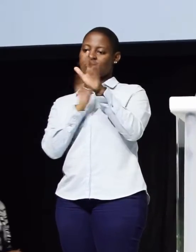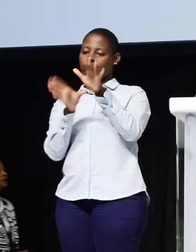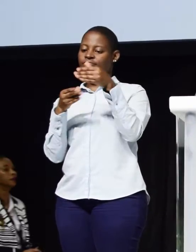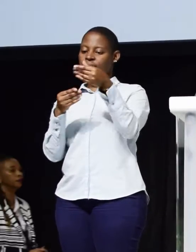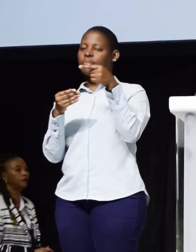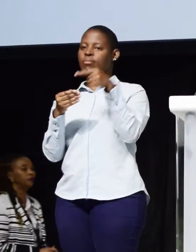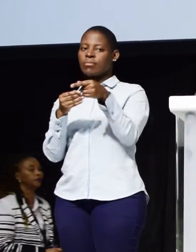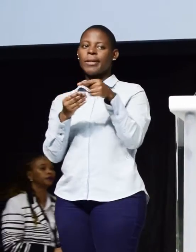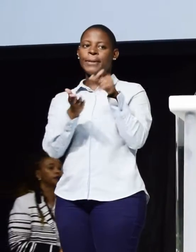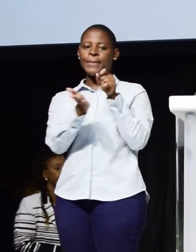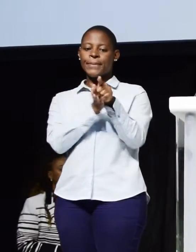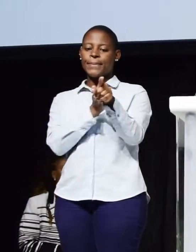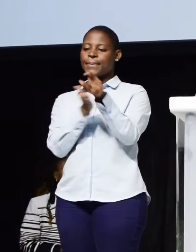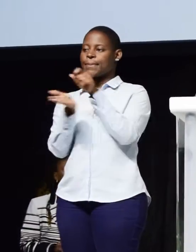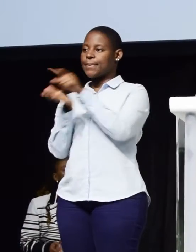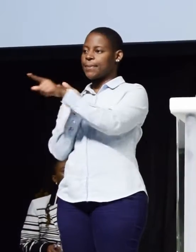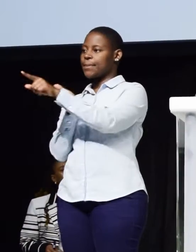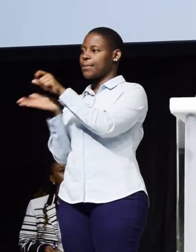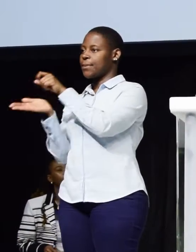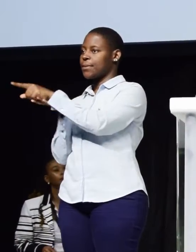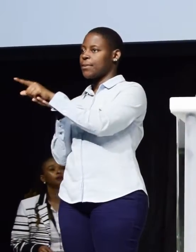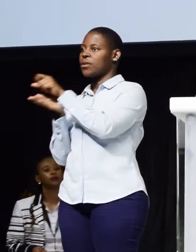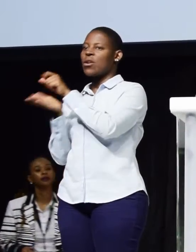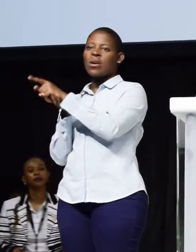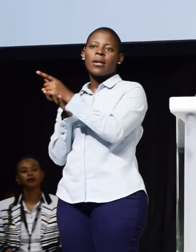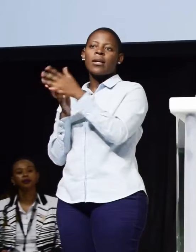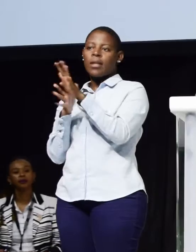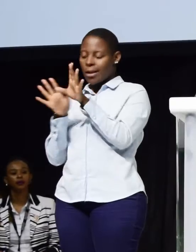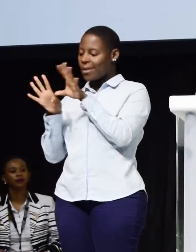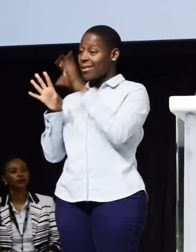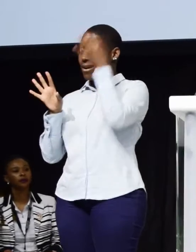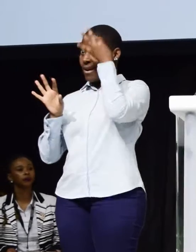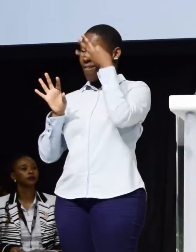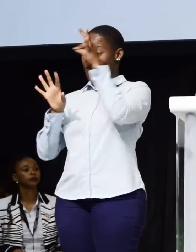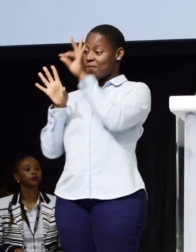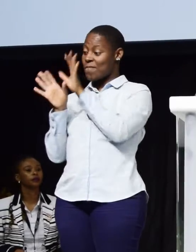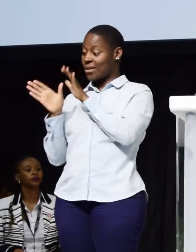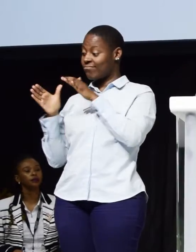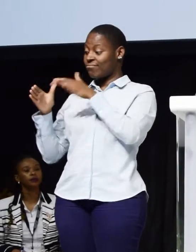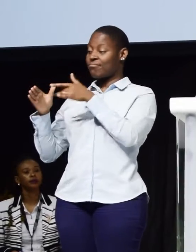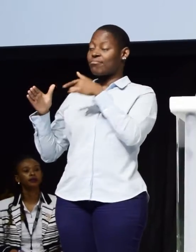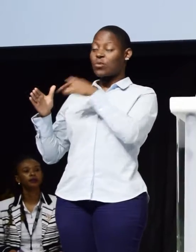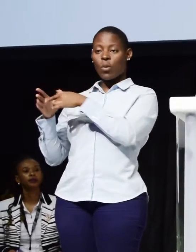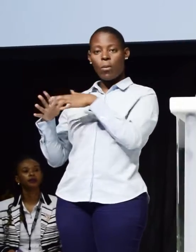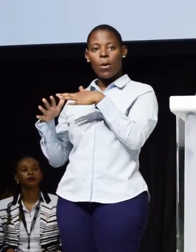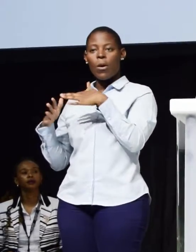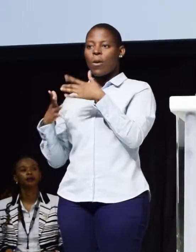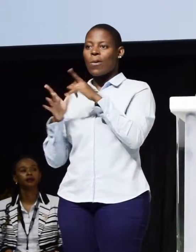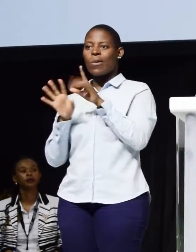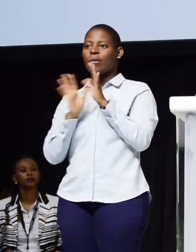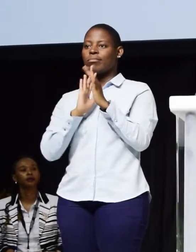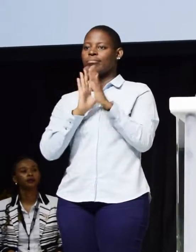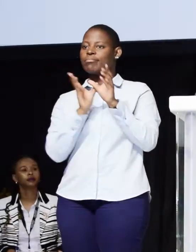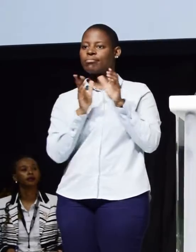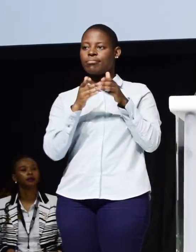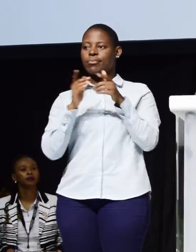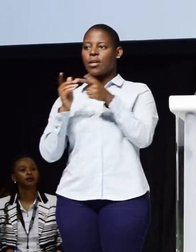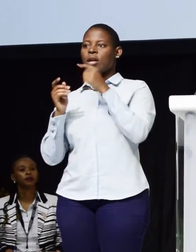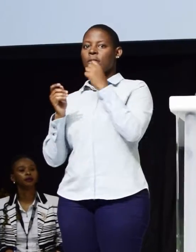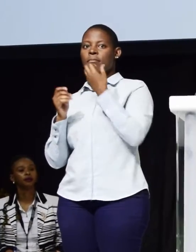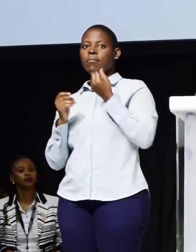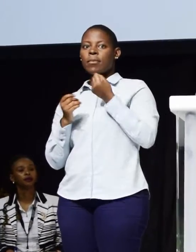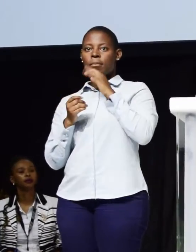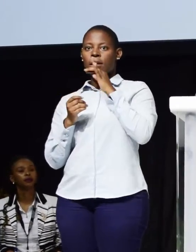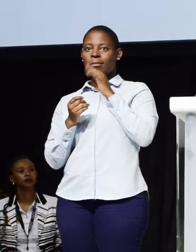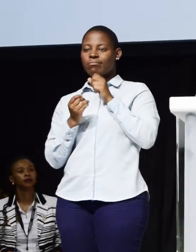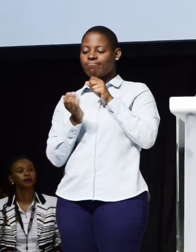the parties that are concerned and parties in the sector, which will be followed by a Social Compact